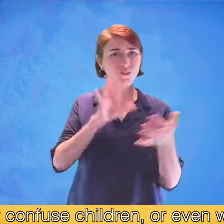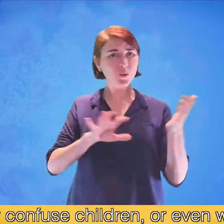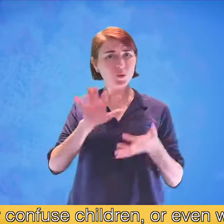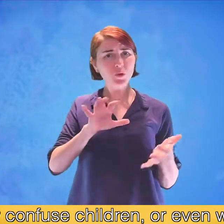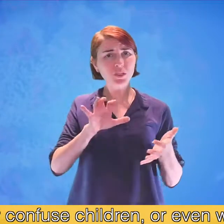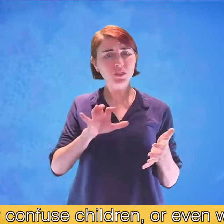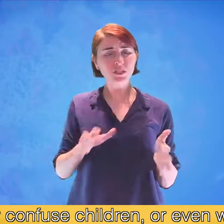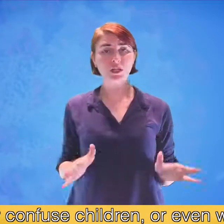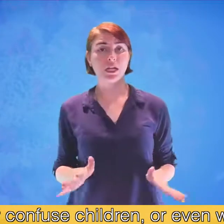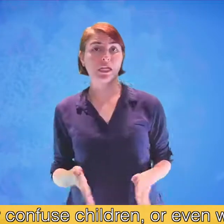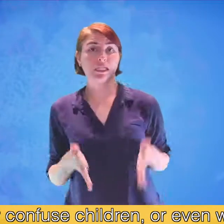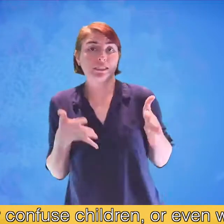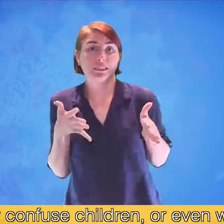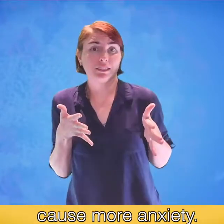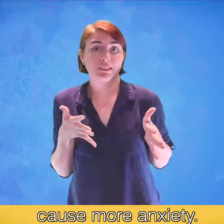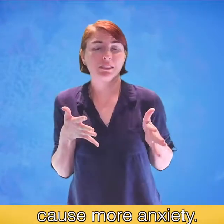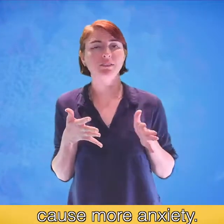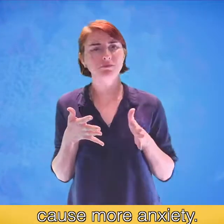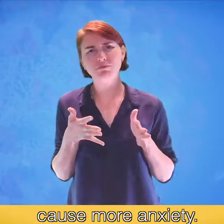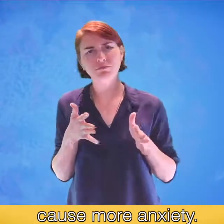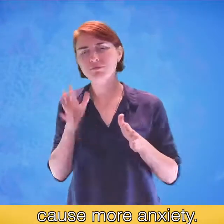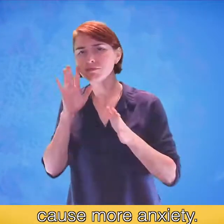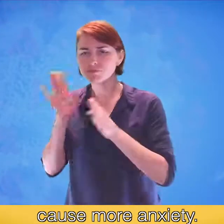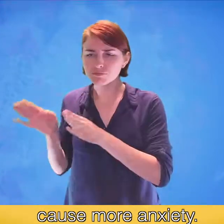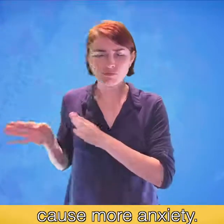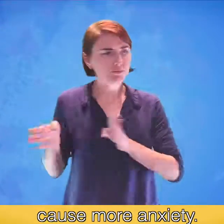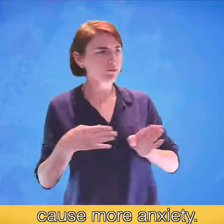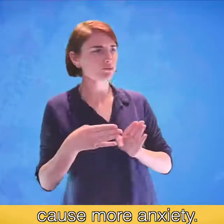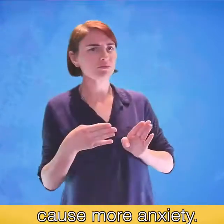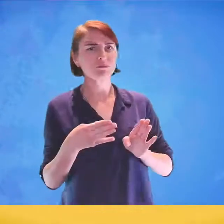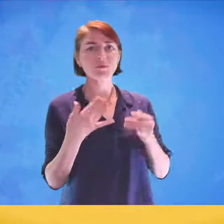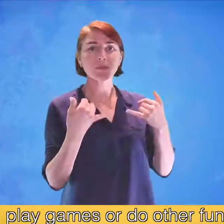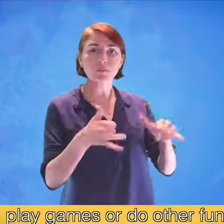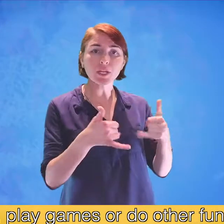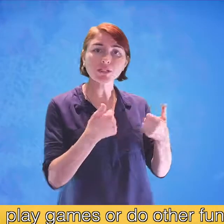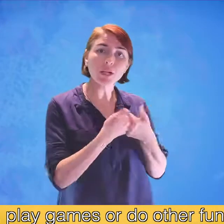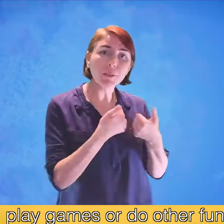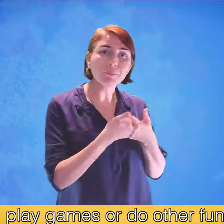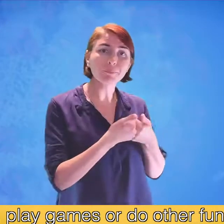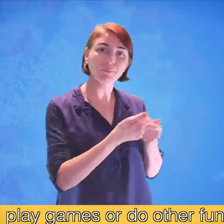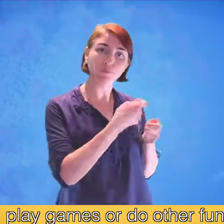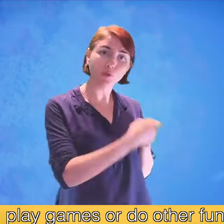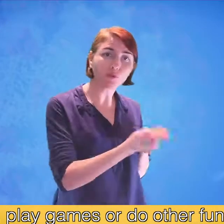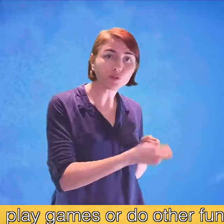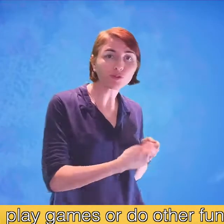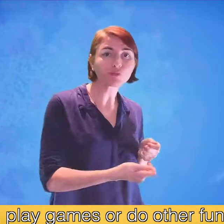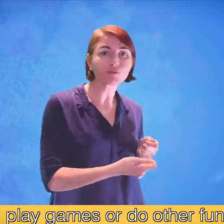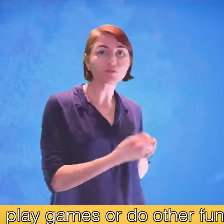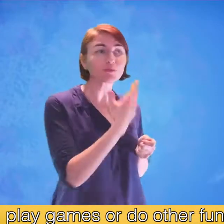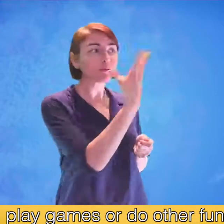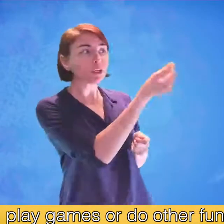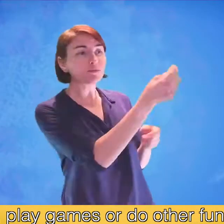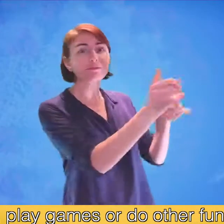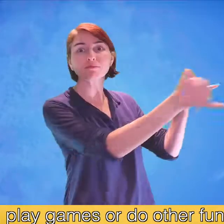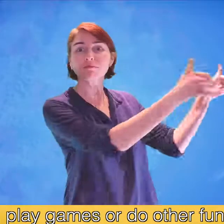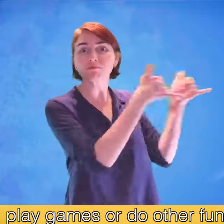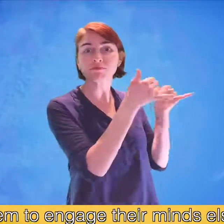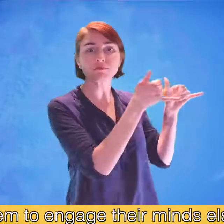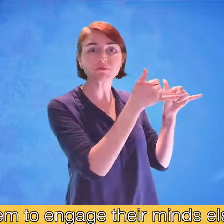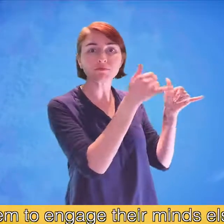children or, even worse, cause more anxiety. Instead, play games or do other fun activities with